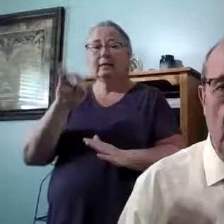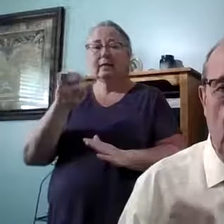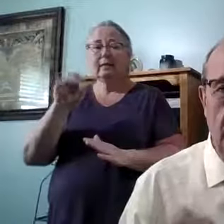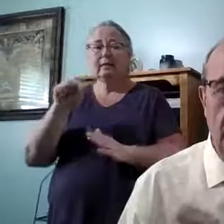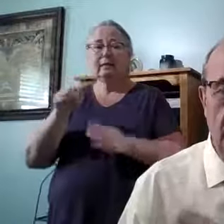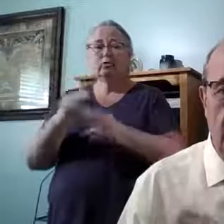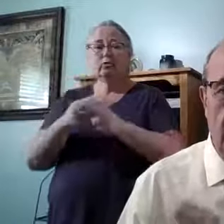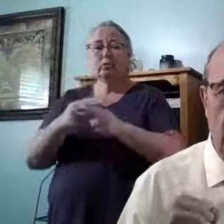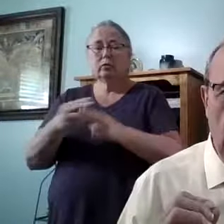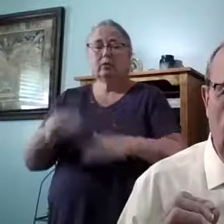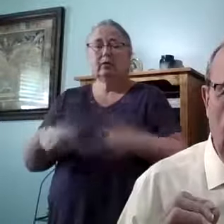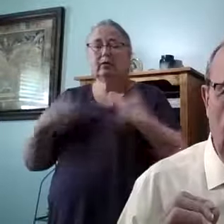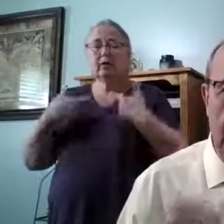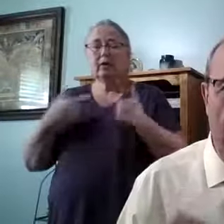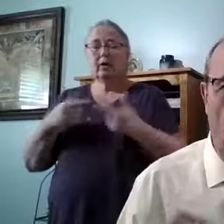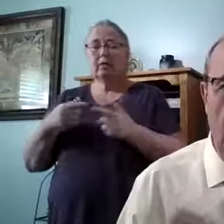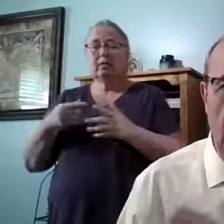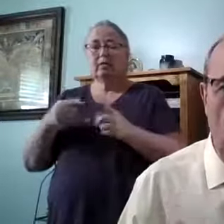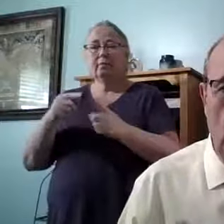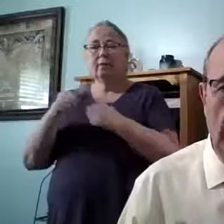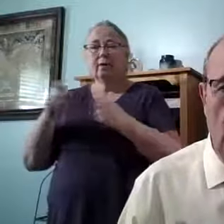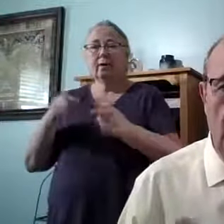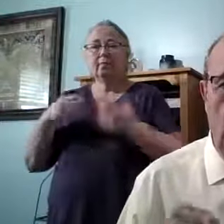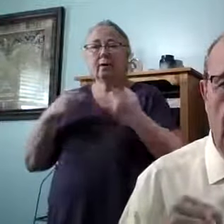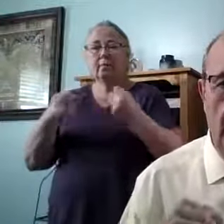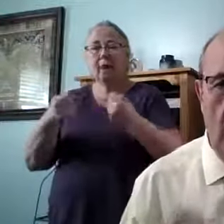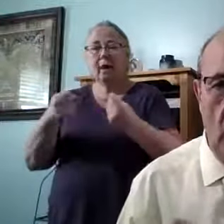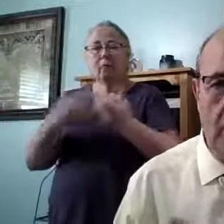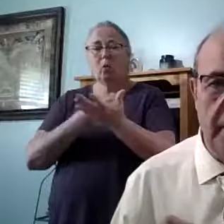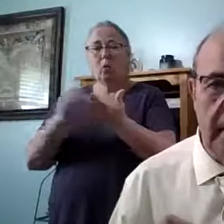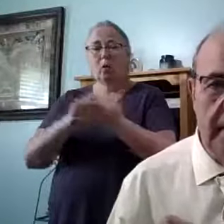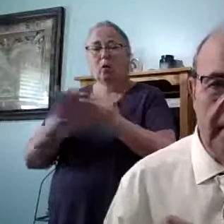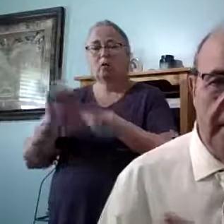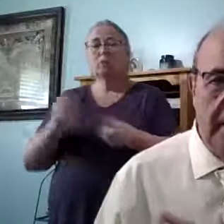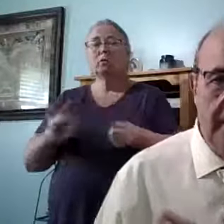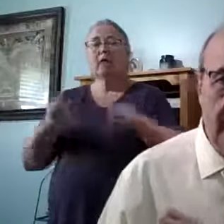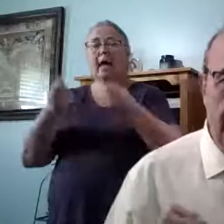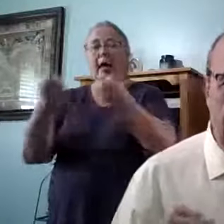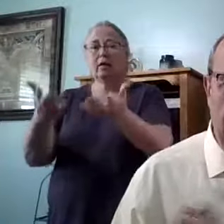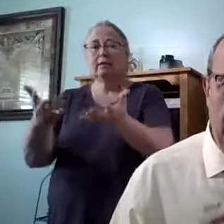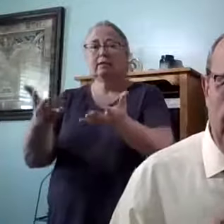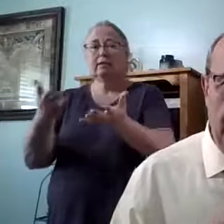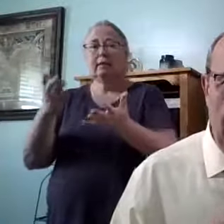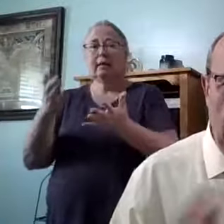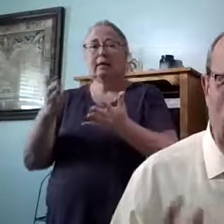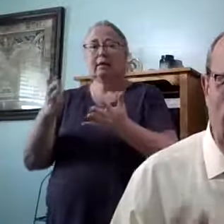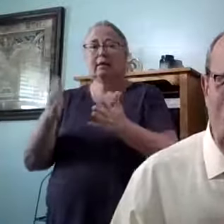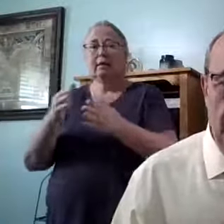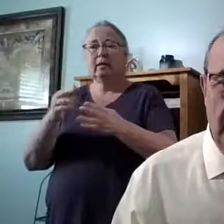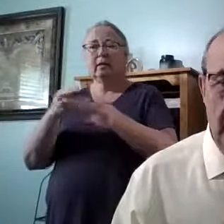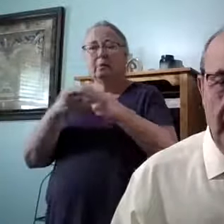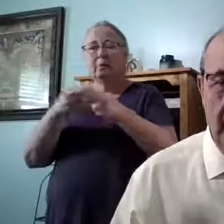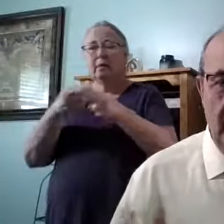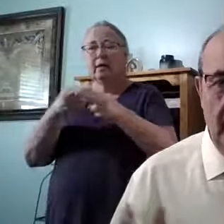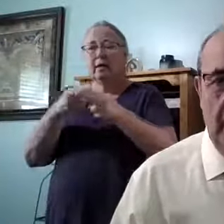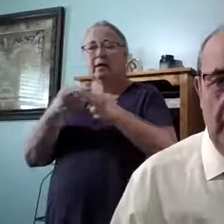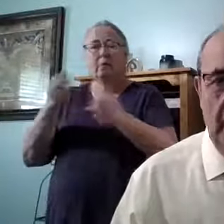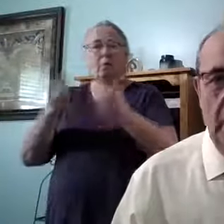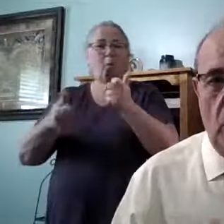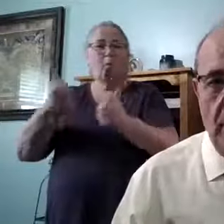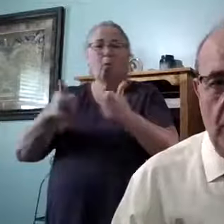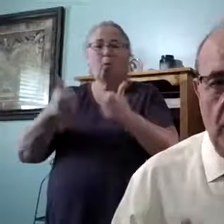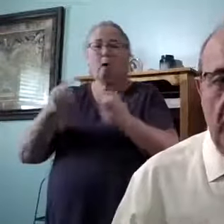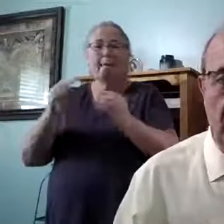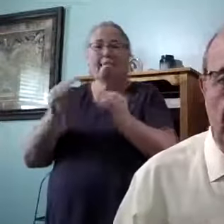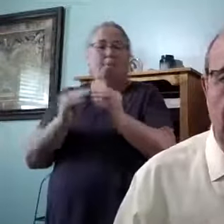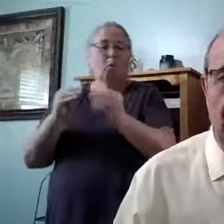cause through the power of the Holy Ghost, we can cause that brief, or maybe it could